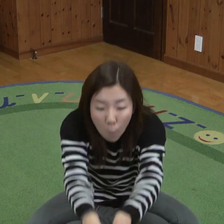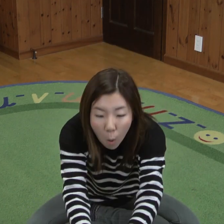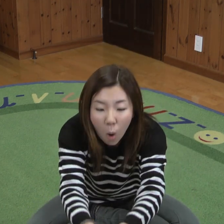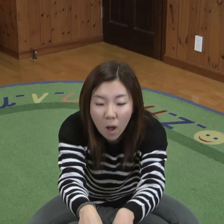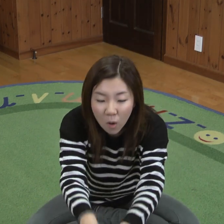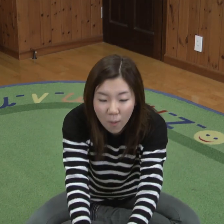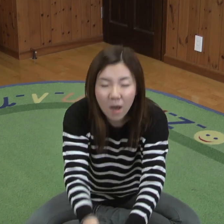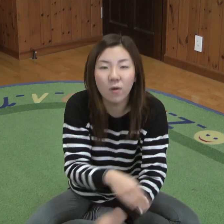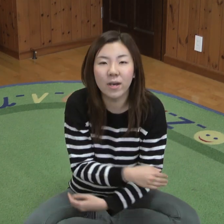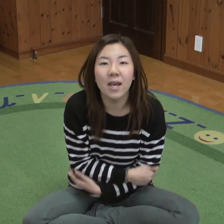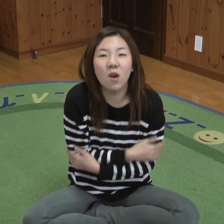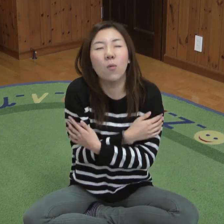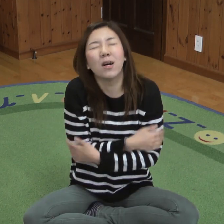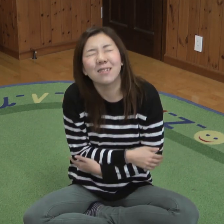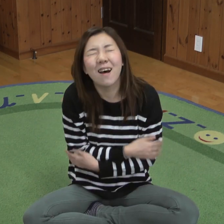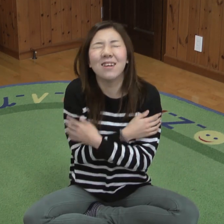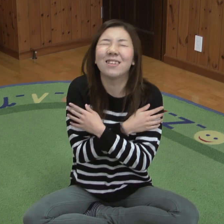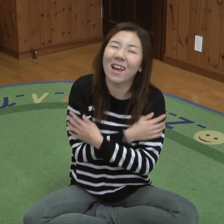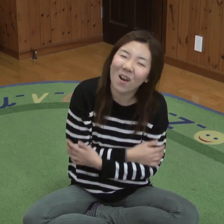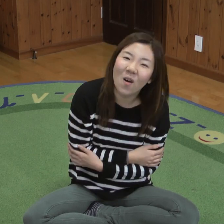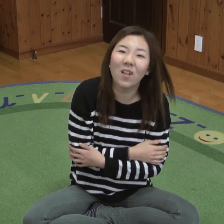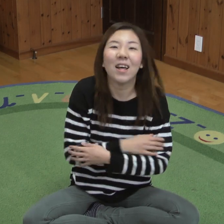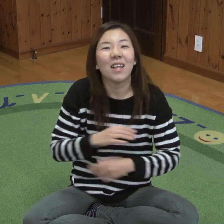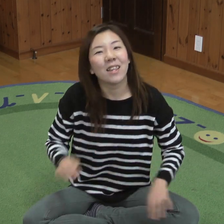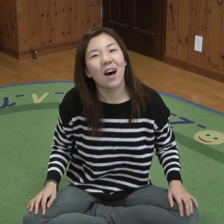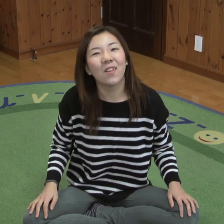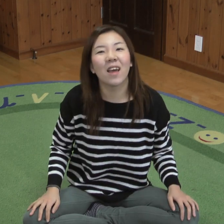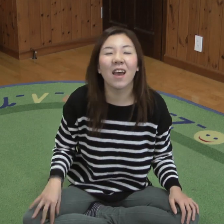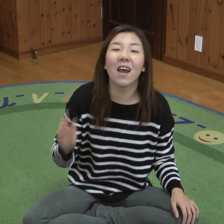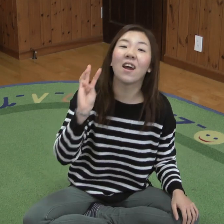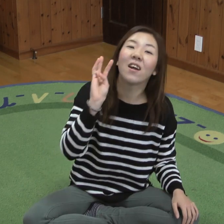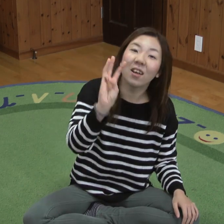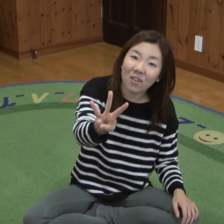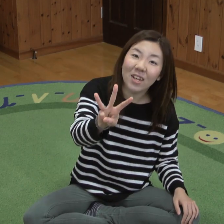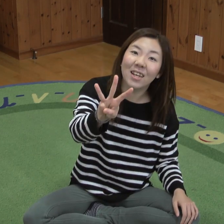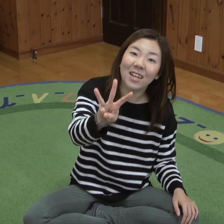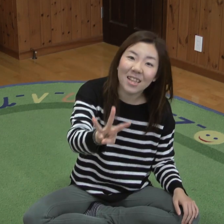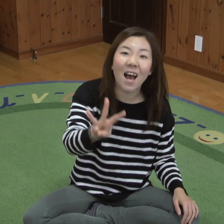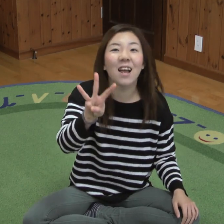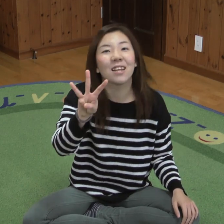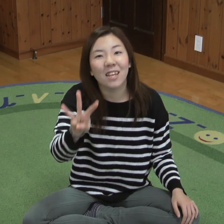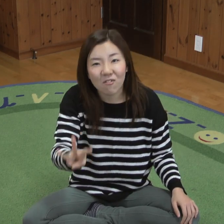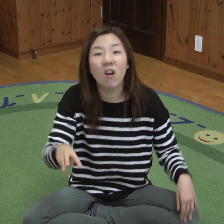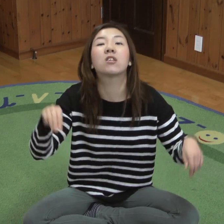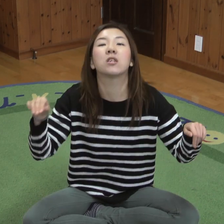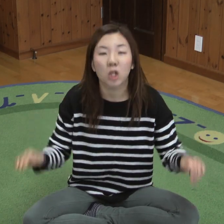pool where it was nice and cool. Now there are three tiny frogs.